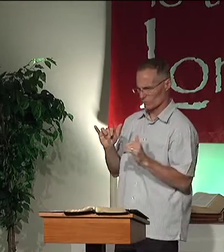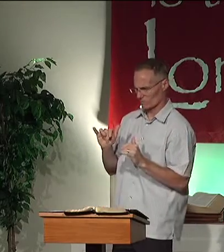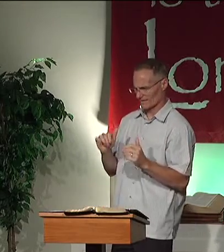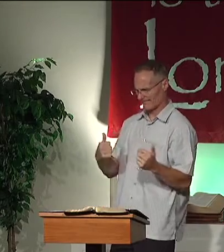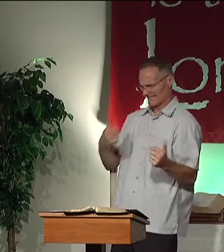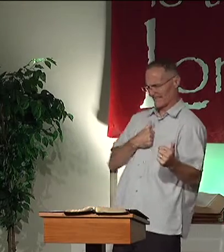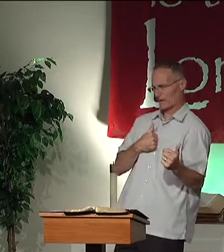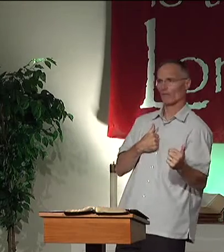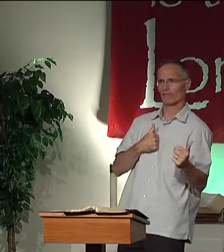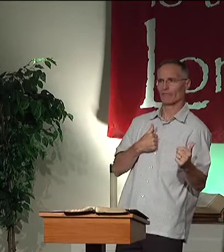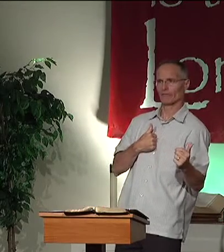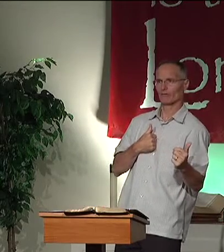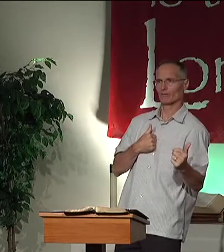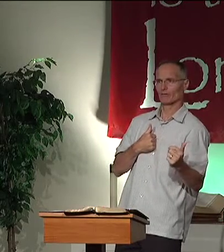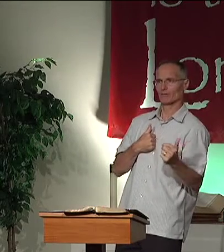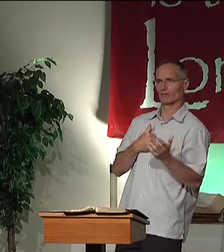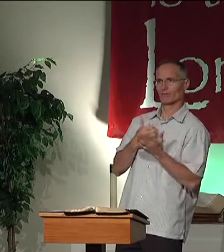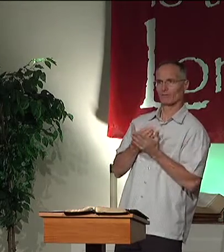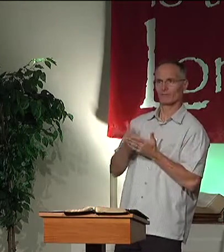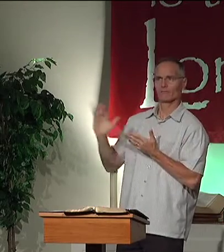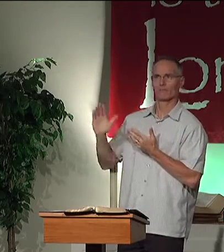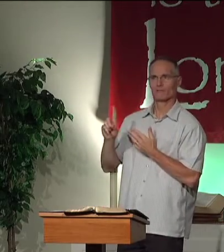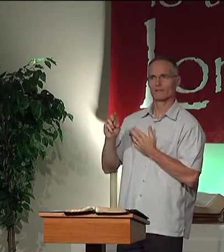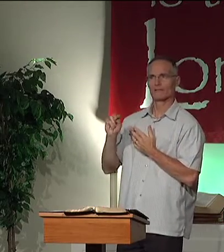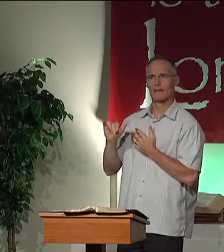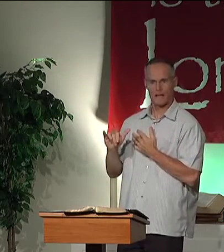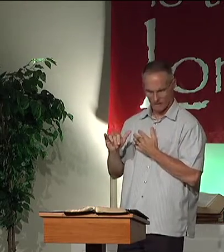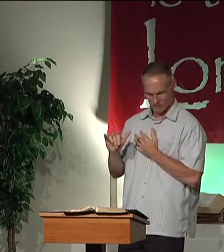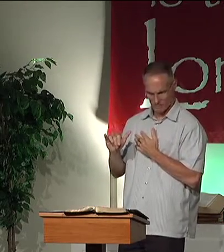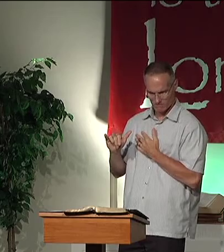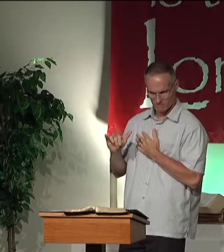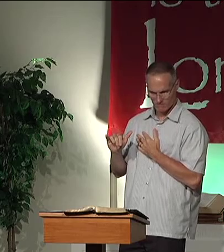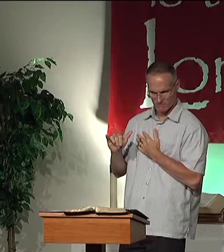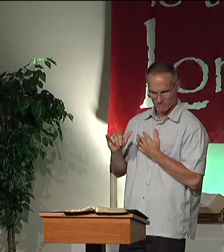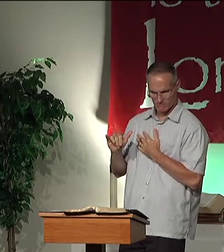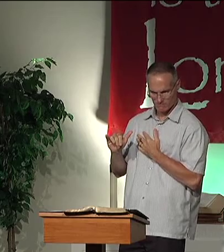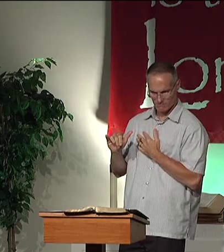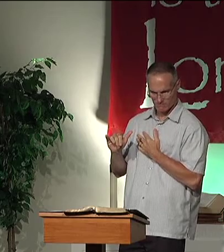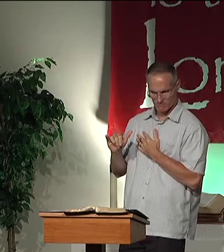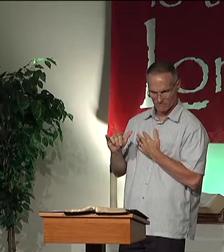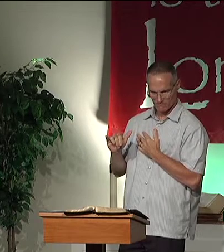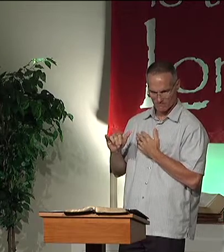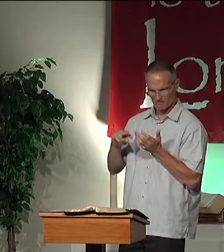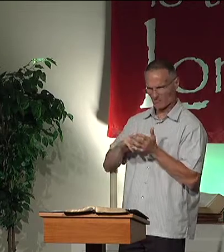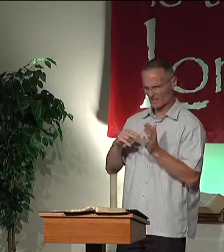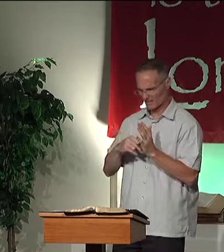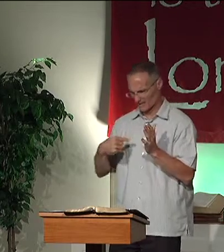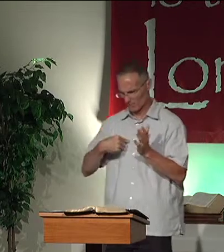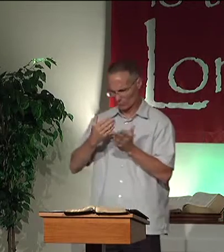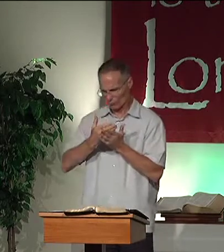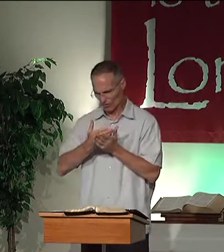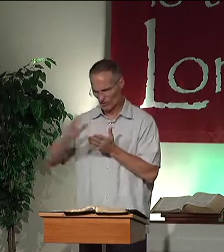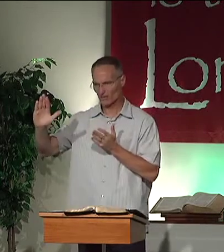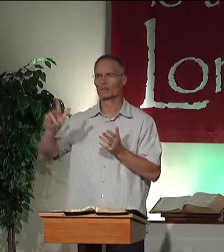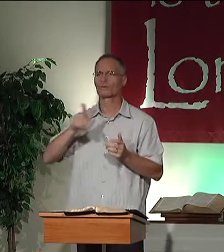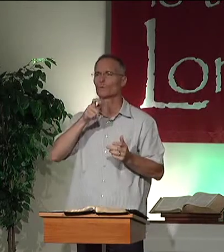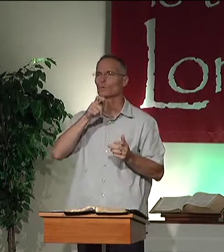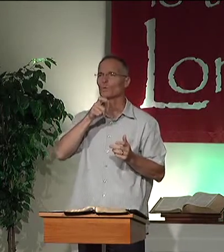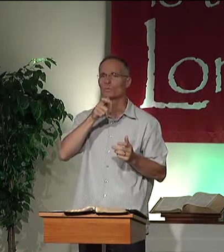So now, to reject oneself, deny, disown, that means